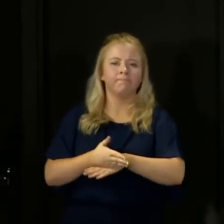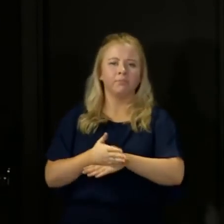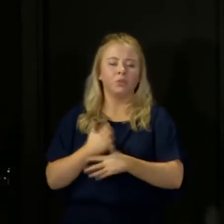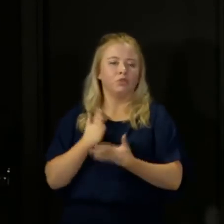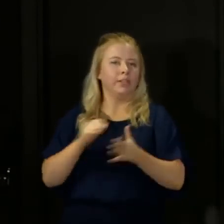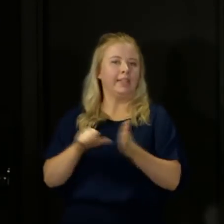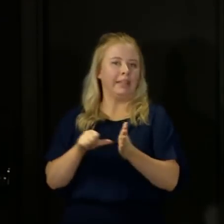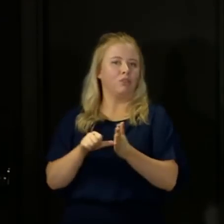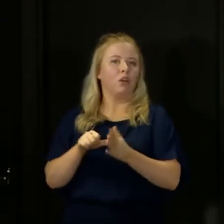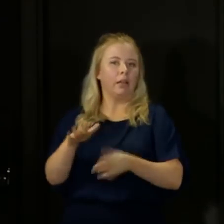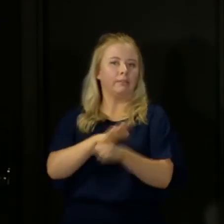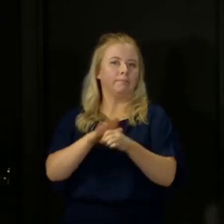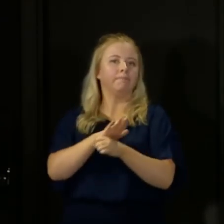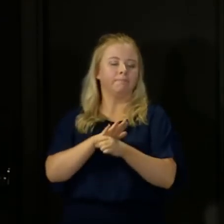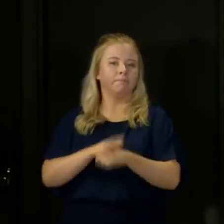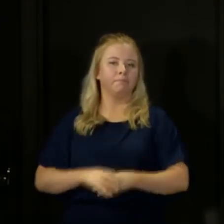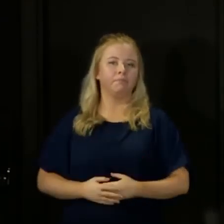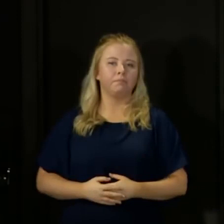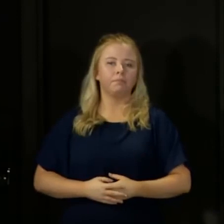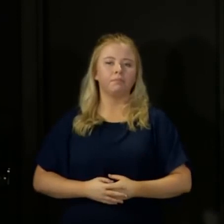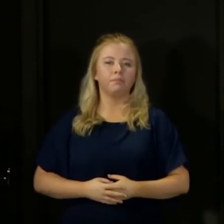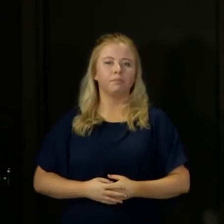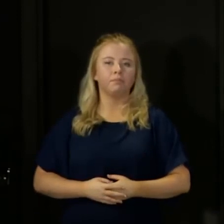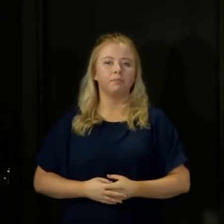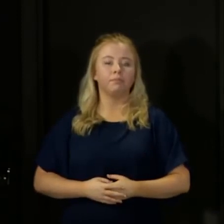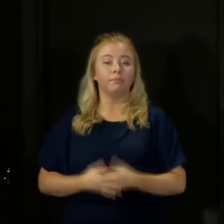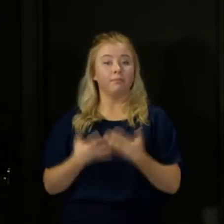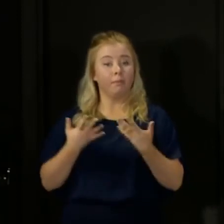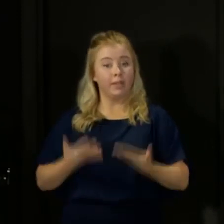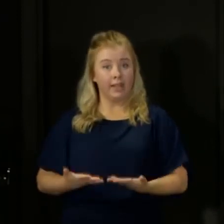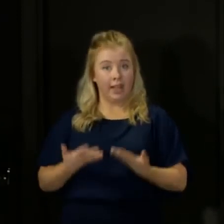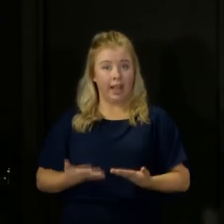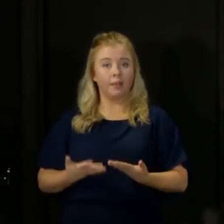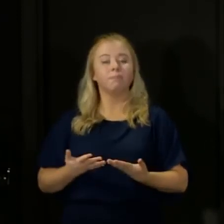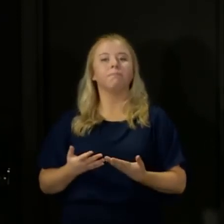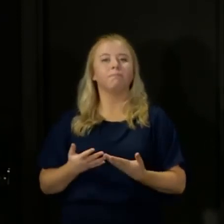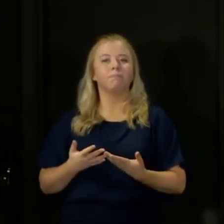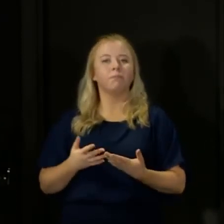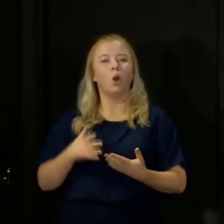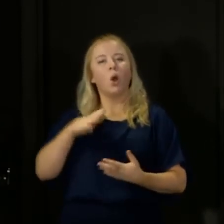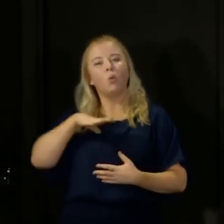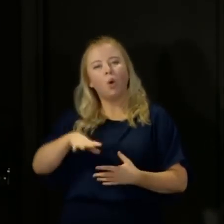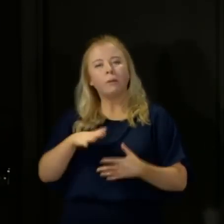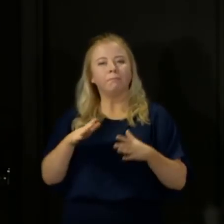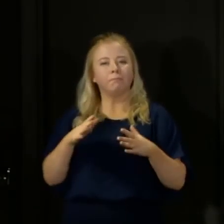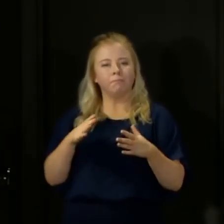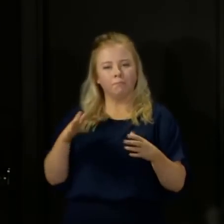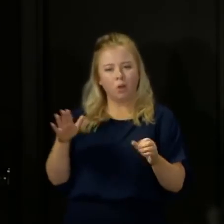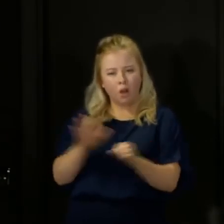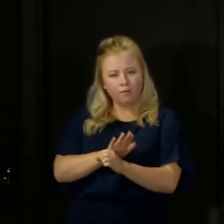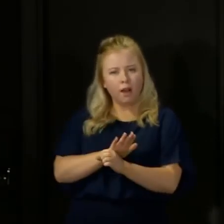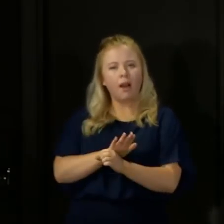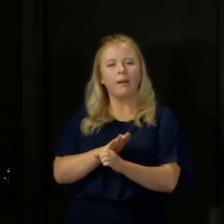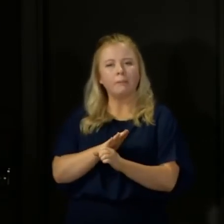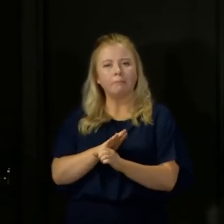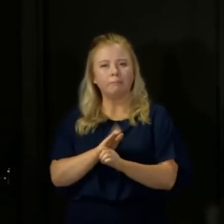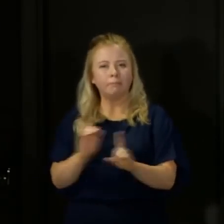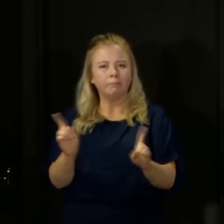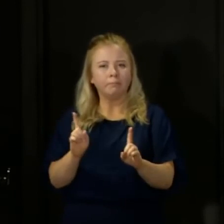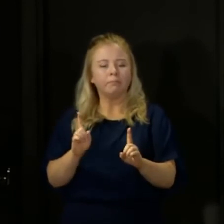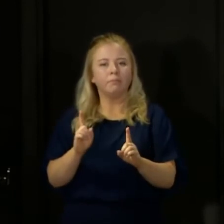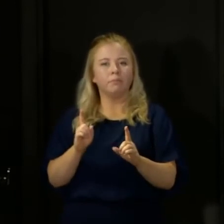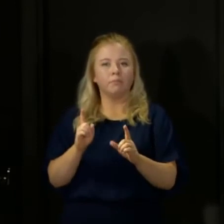the most difficult of circumstances. Now, today, I want to take a little bit of time to focus on